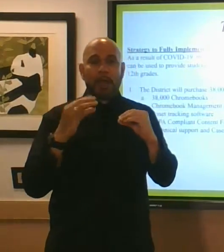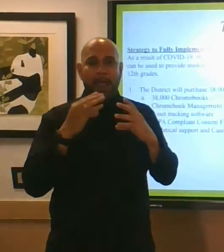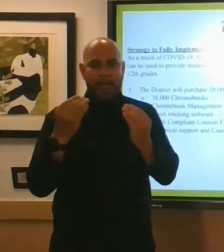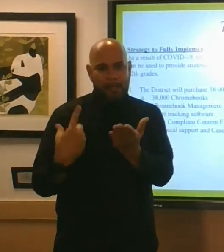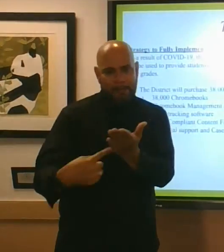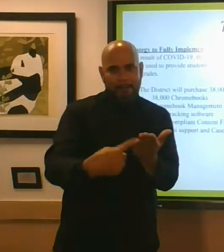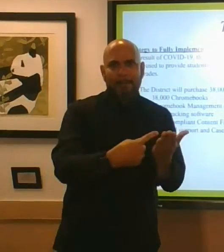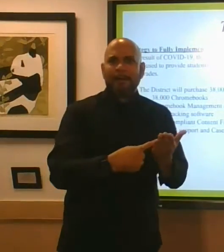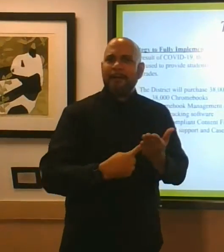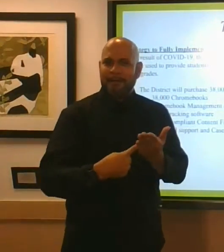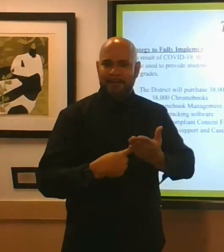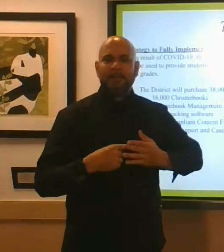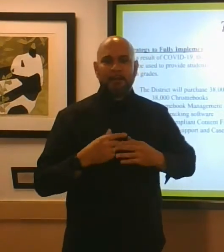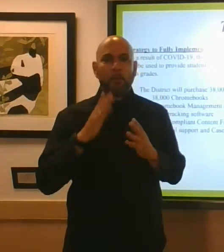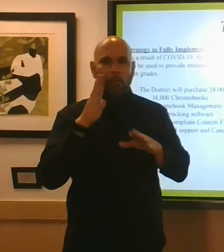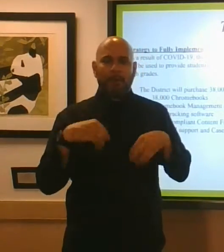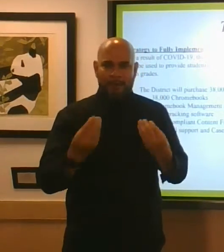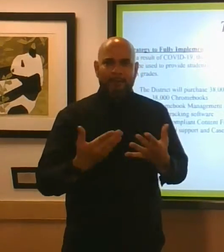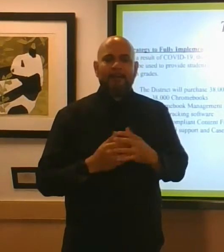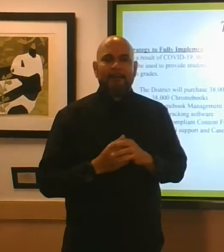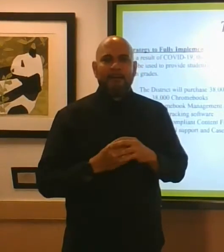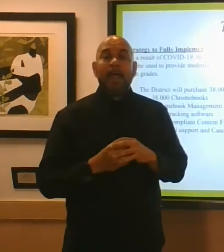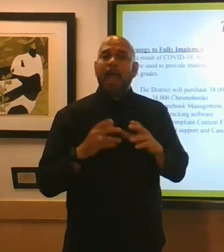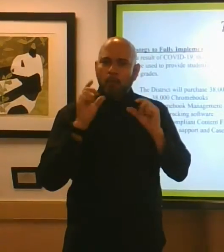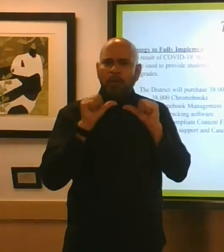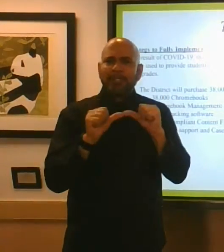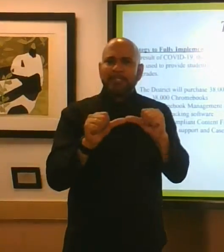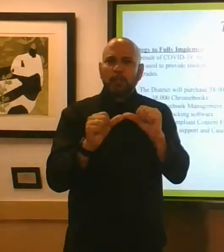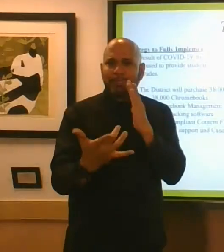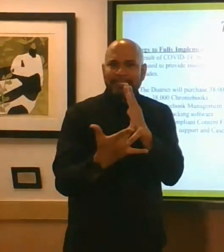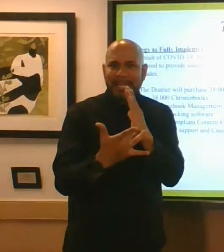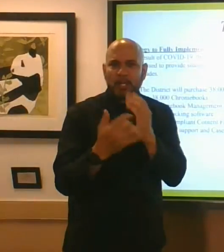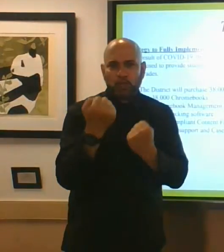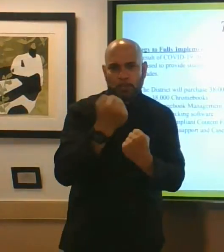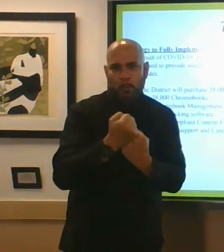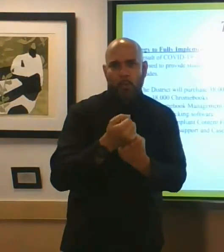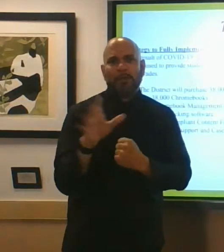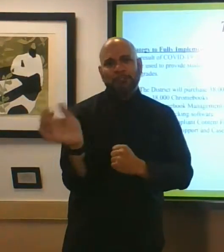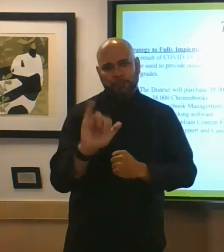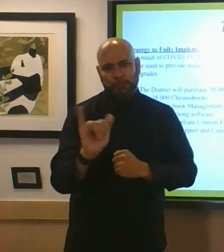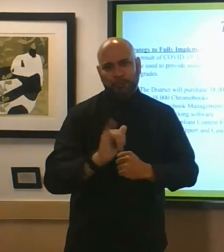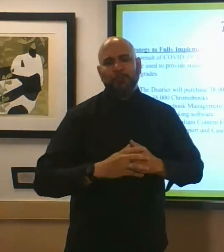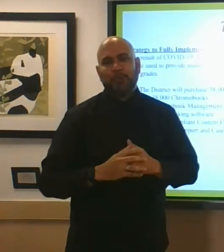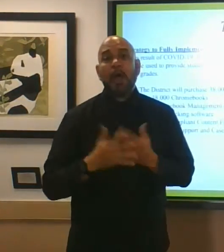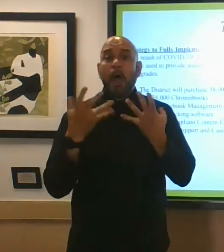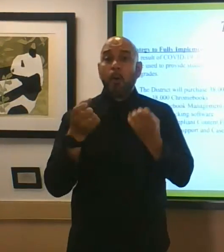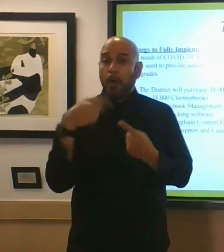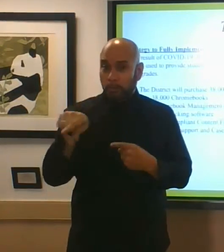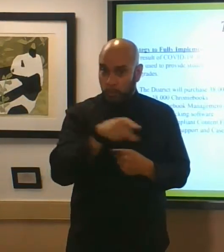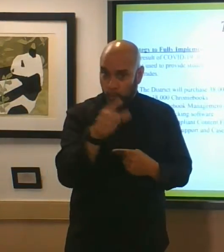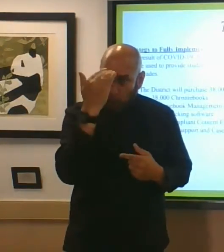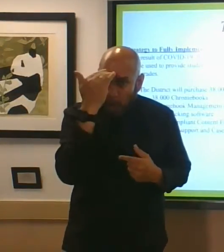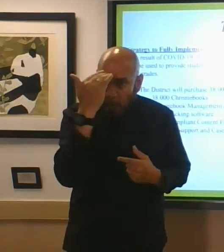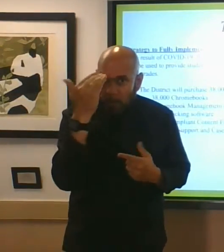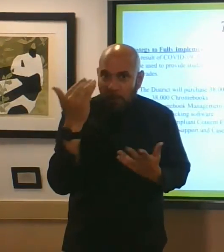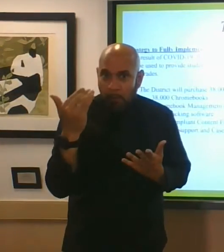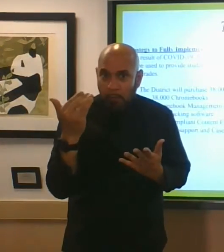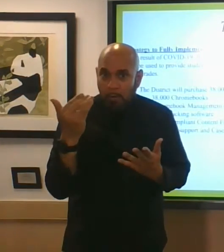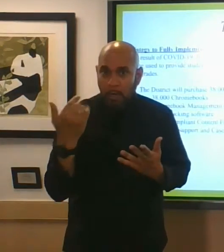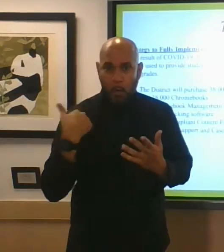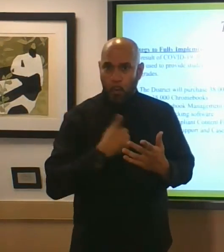and will continue to provide technical support and so i want you to know that